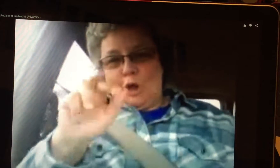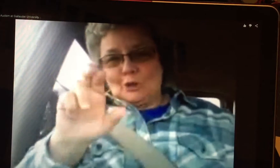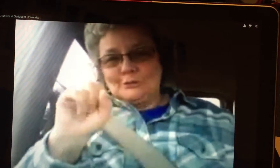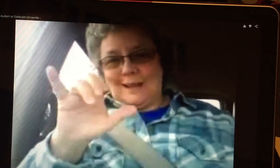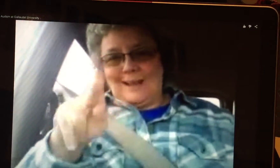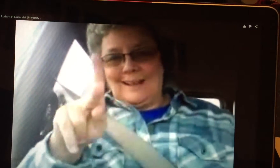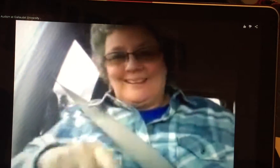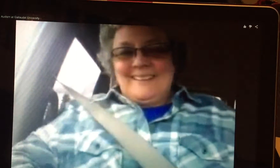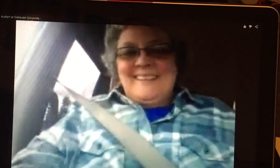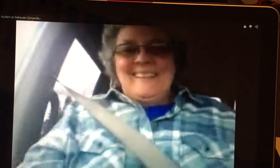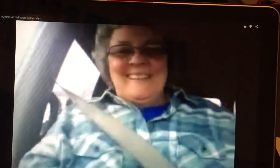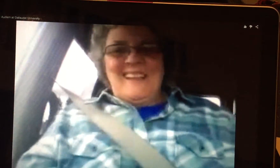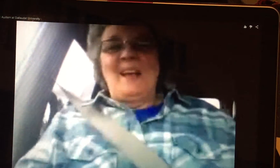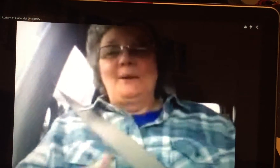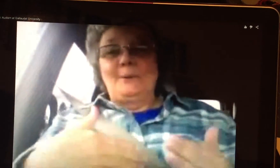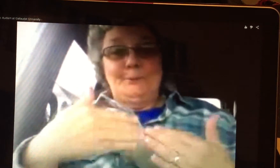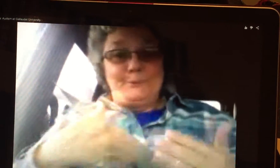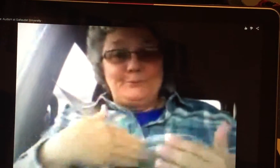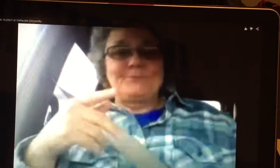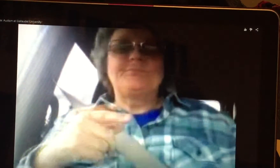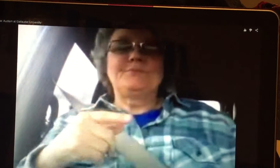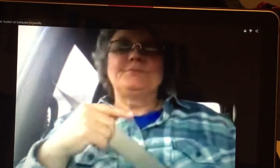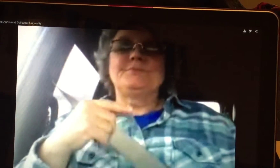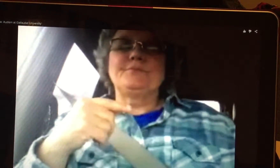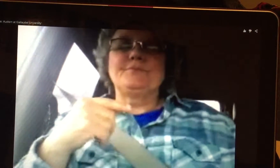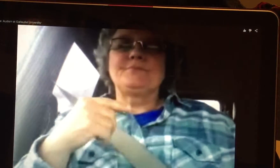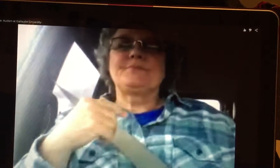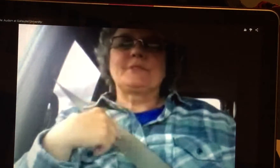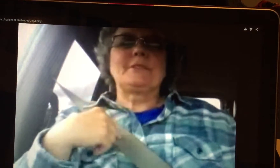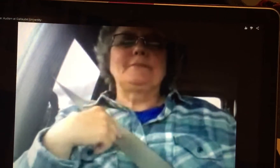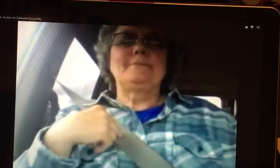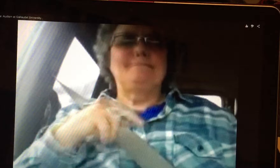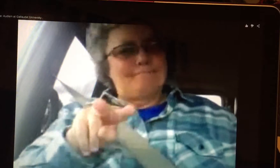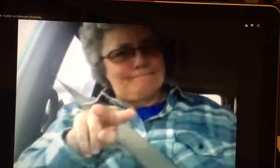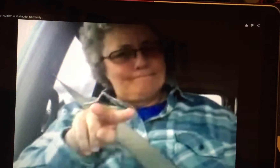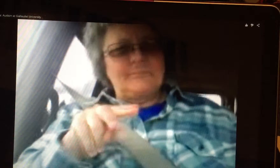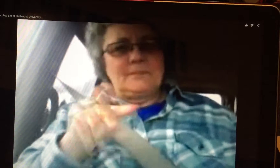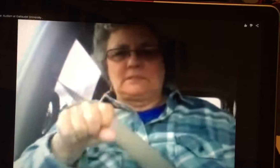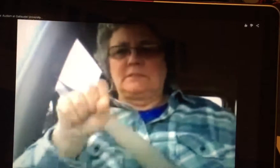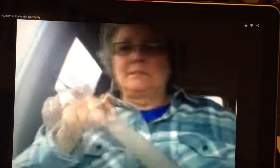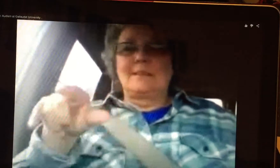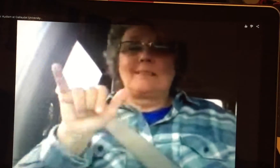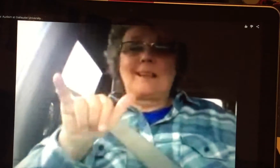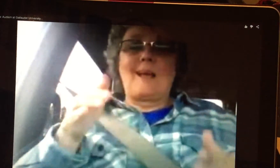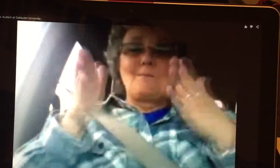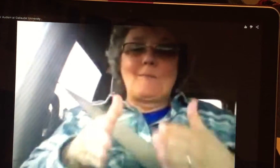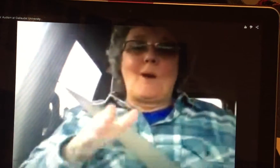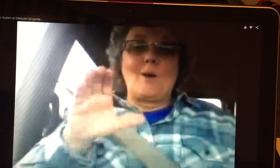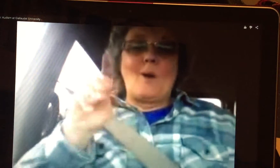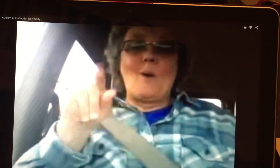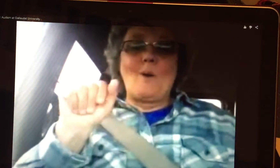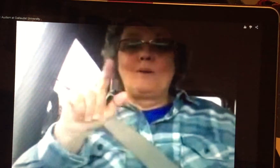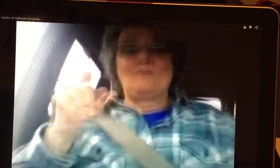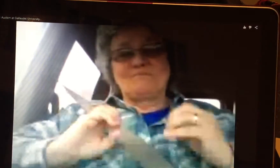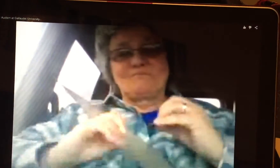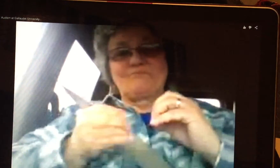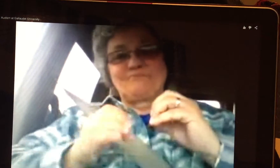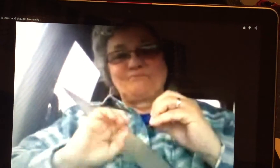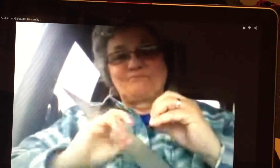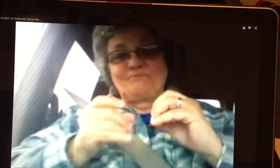hopefully I won't be carsick anyway um so I was watching and yes that person